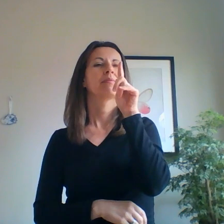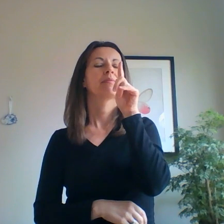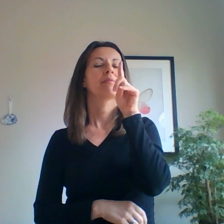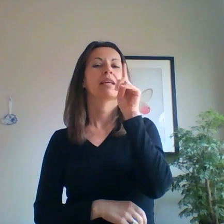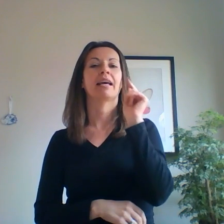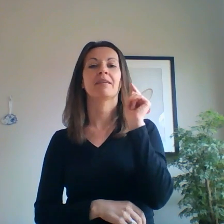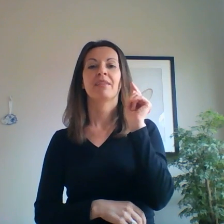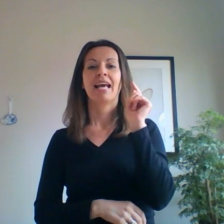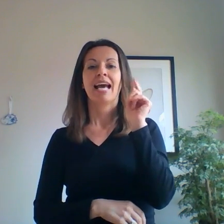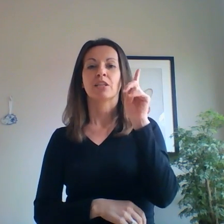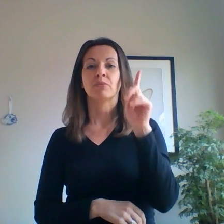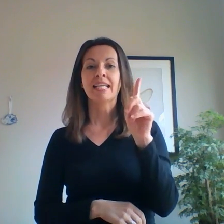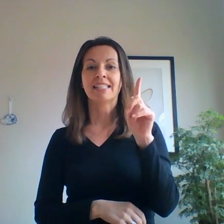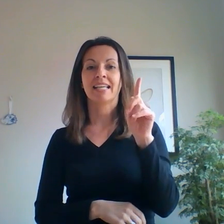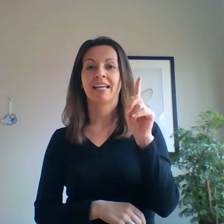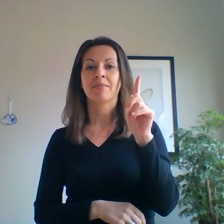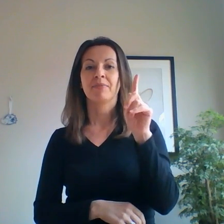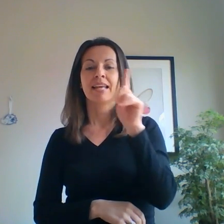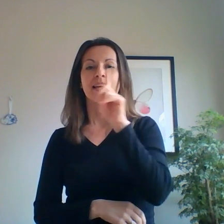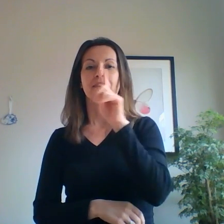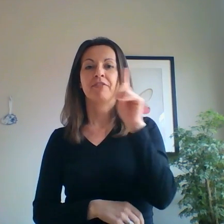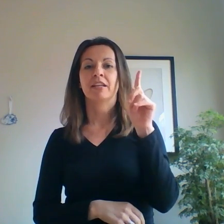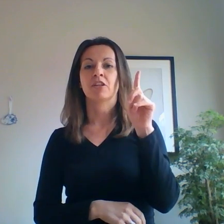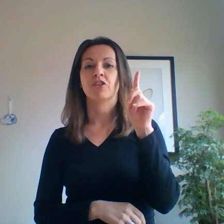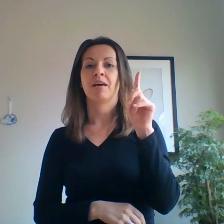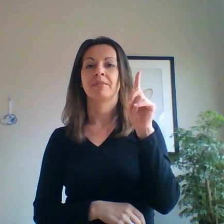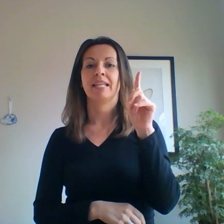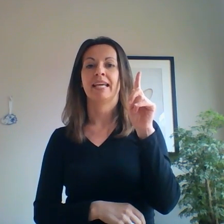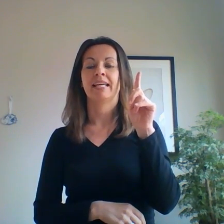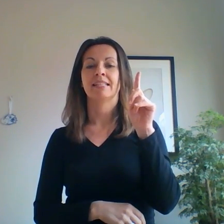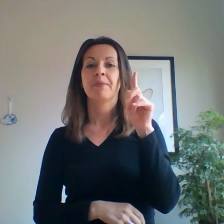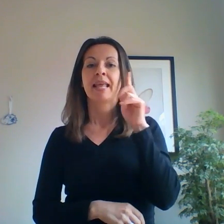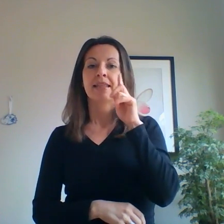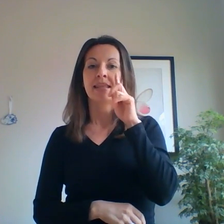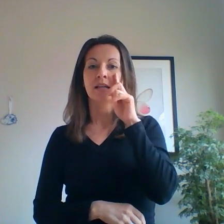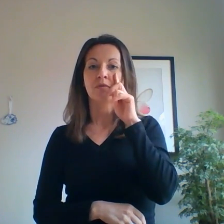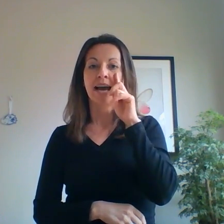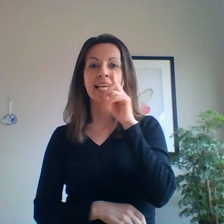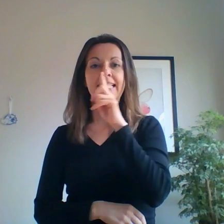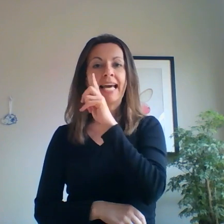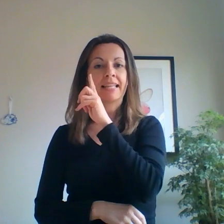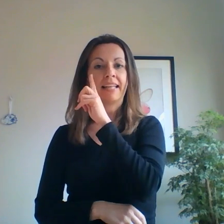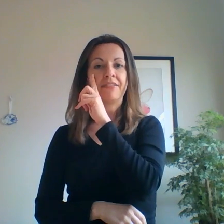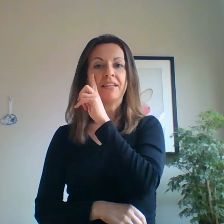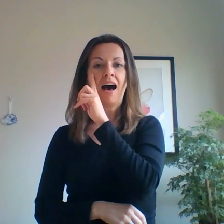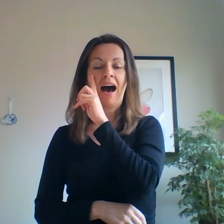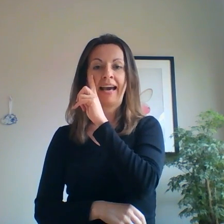Okay? The reason that the finger jumps is that the right and the left eye